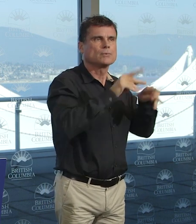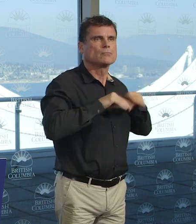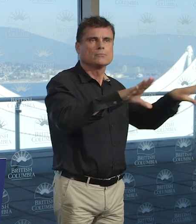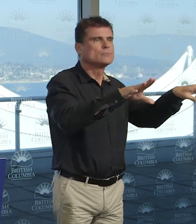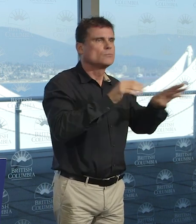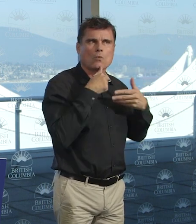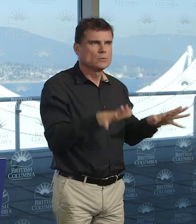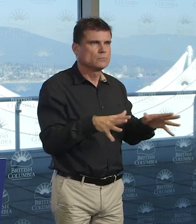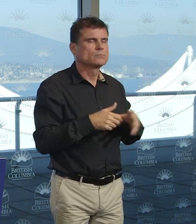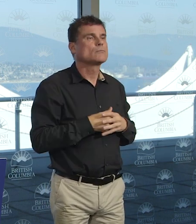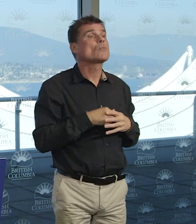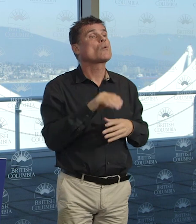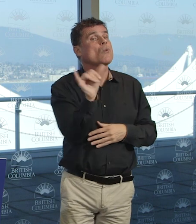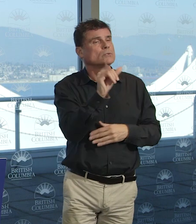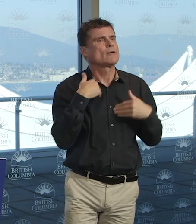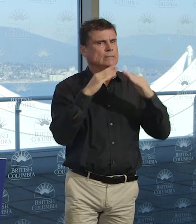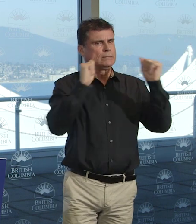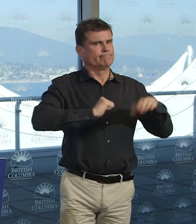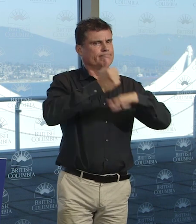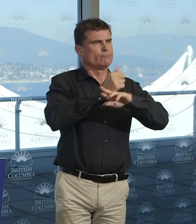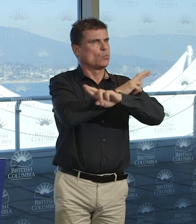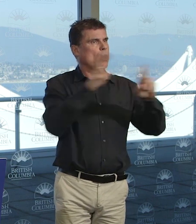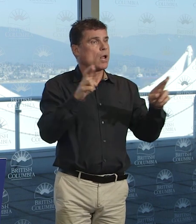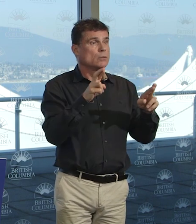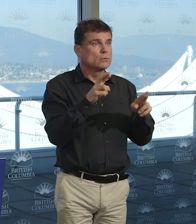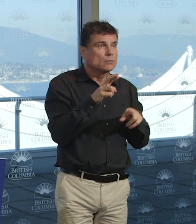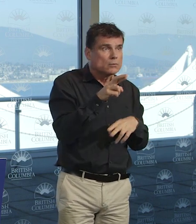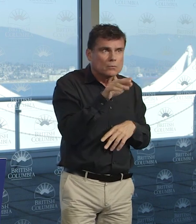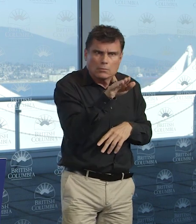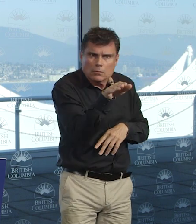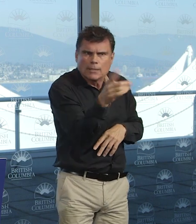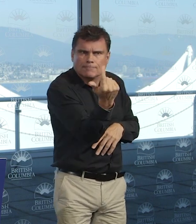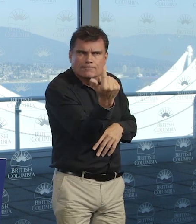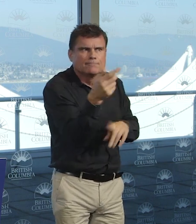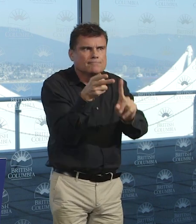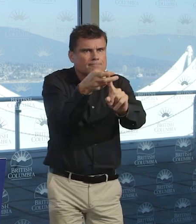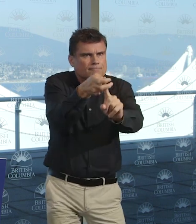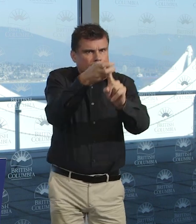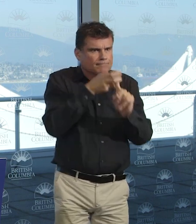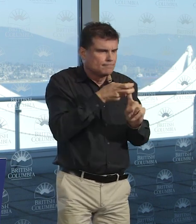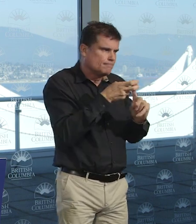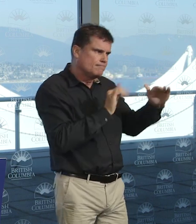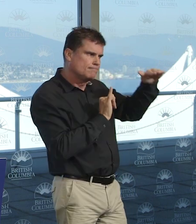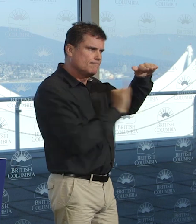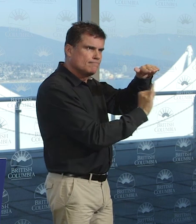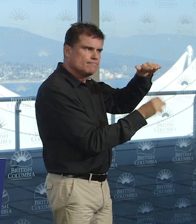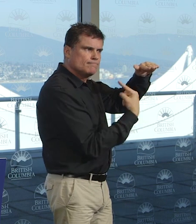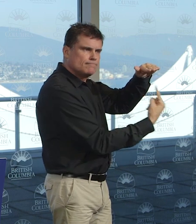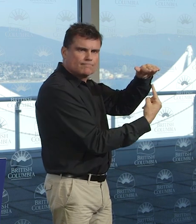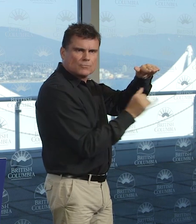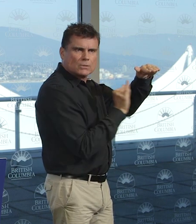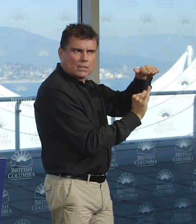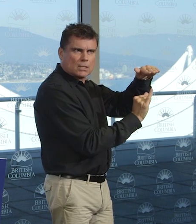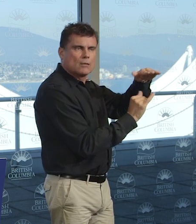we have the right air exchanges in our hospitals and our settings and of course it's the personal protective equipment that healthcare workers wear